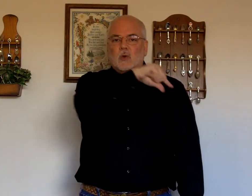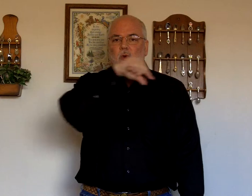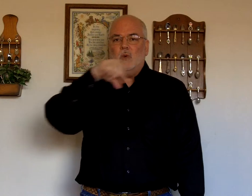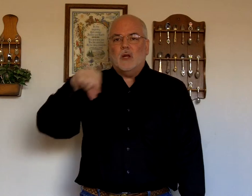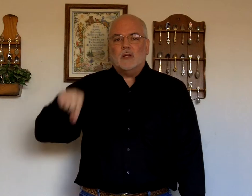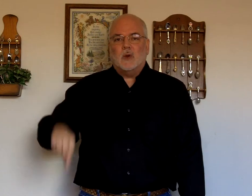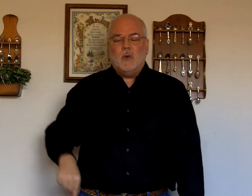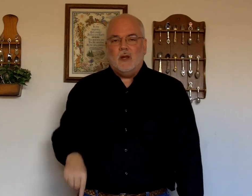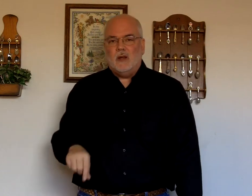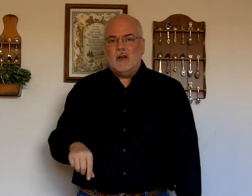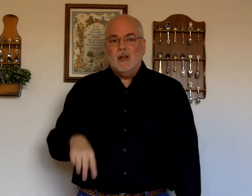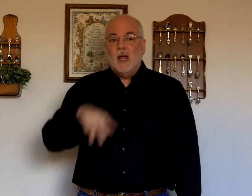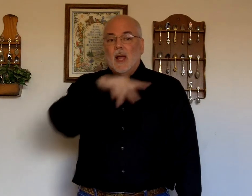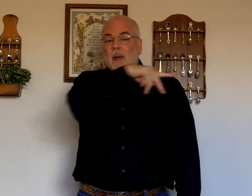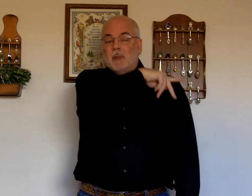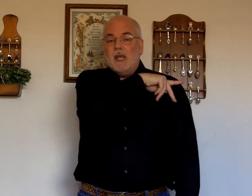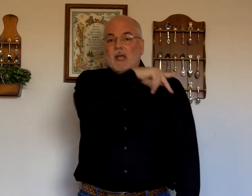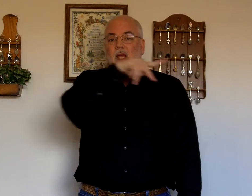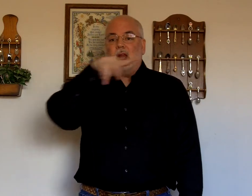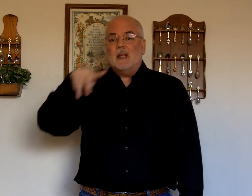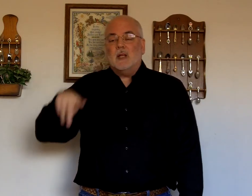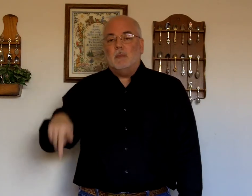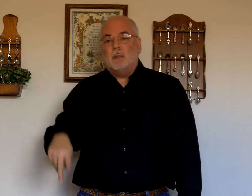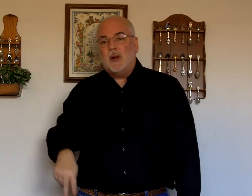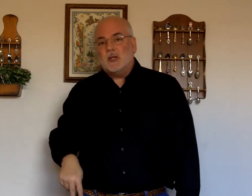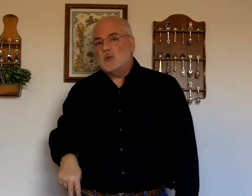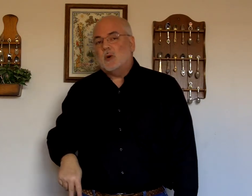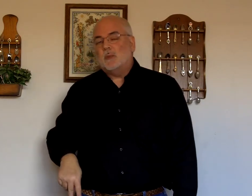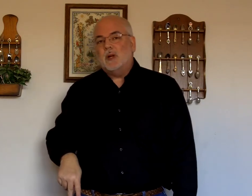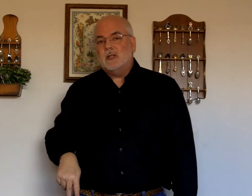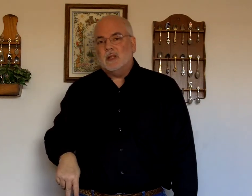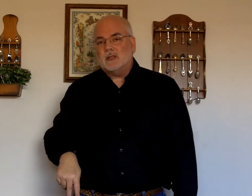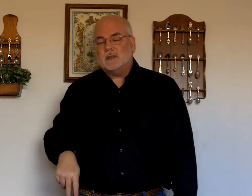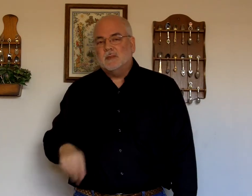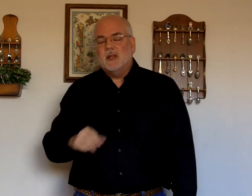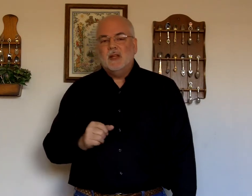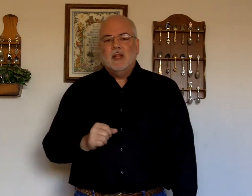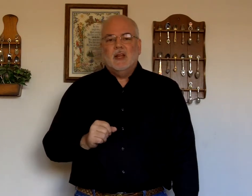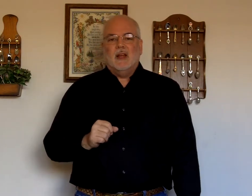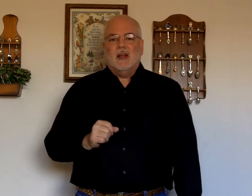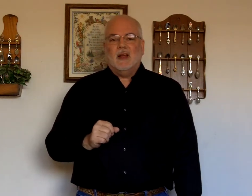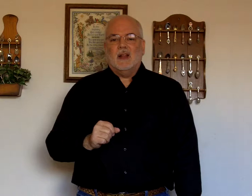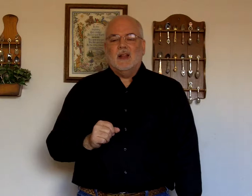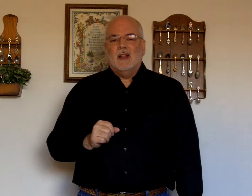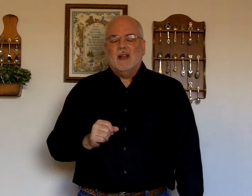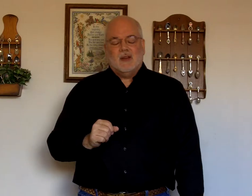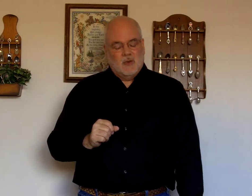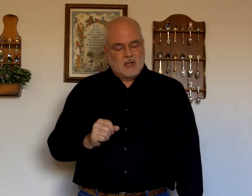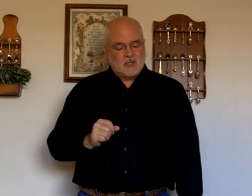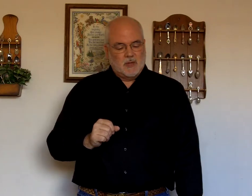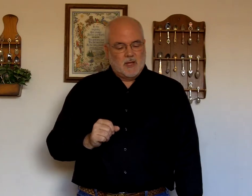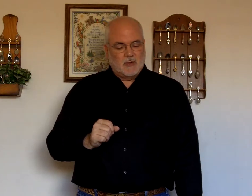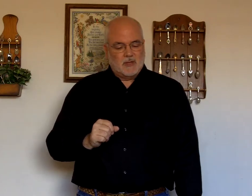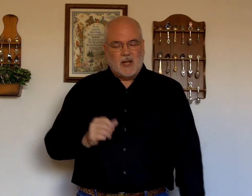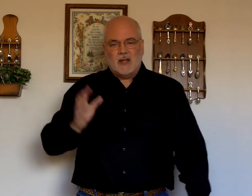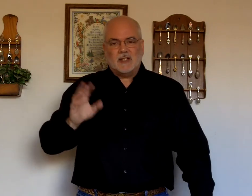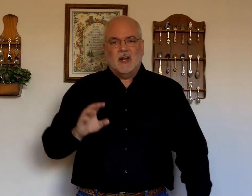And it's a queen. A P. And it's a prince or a princess. Uh. What are some of the other ones? Eh. That's enough.